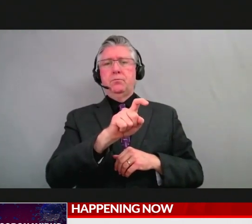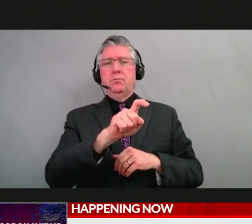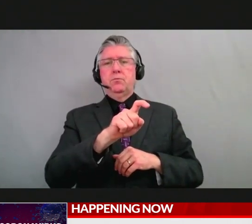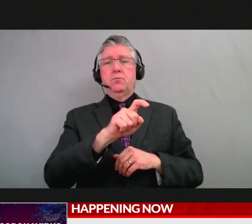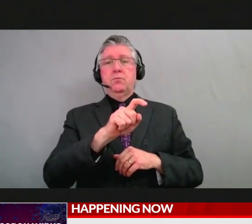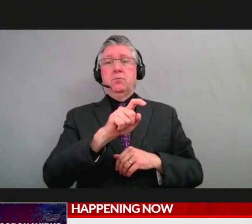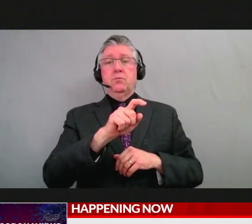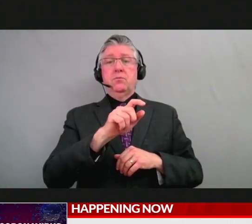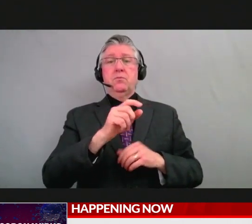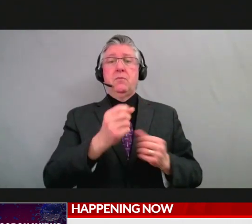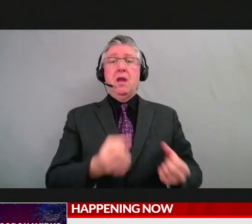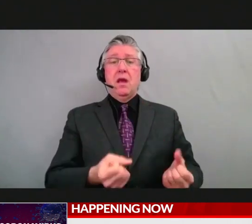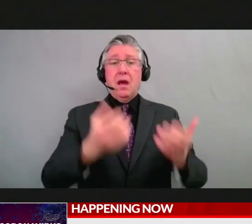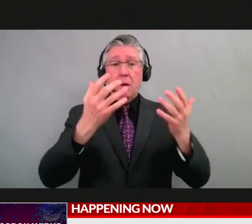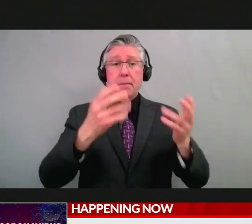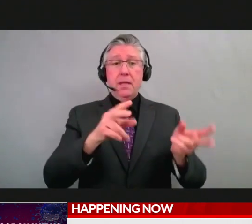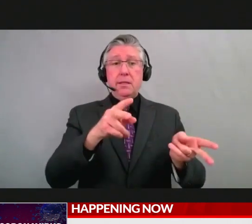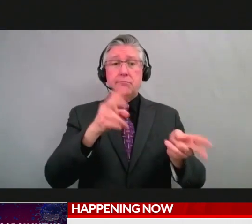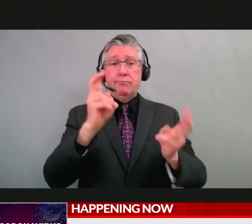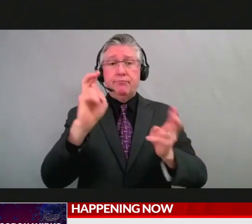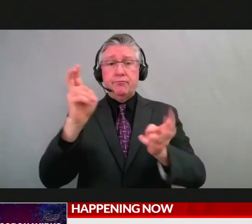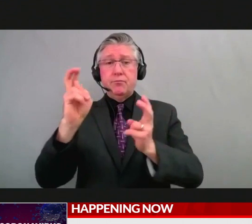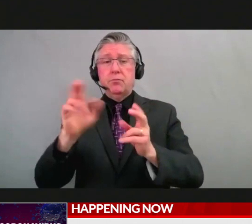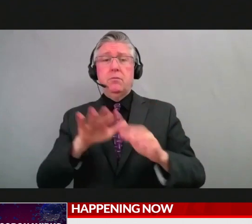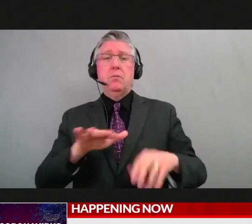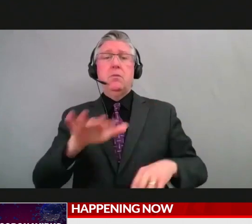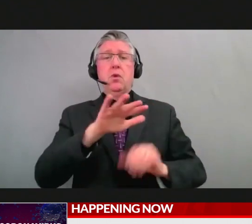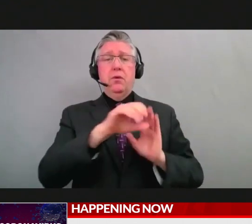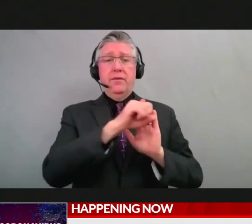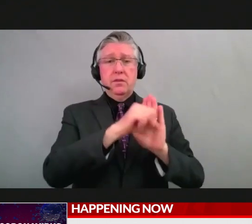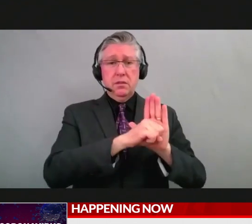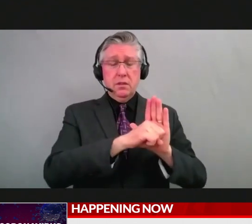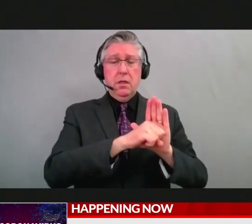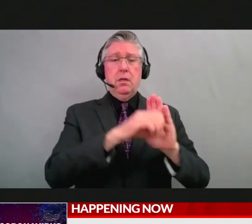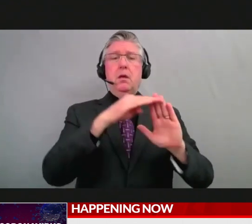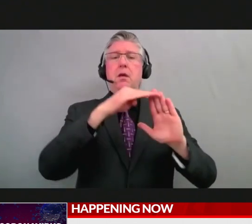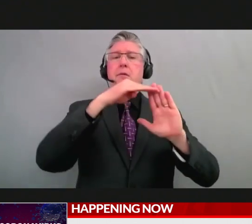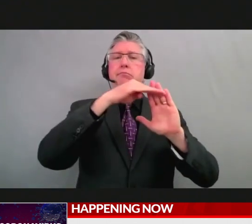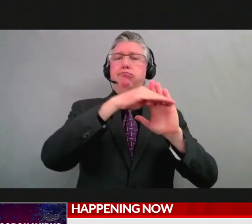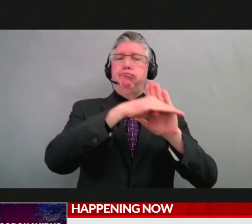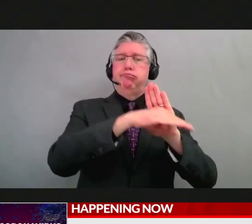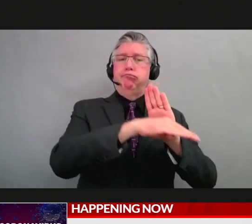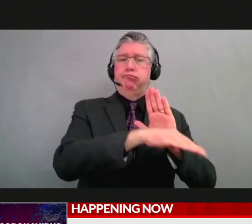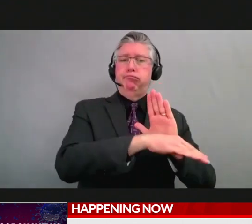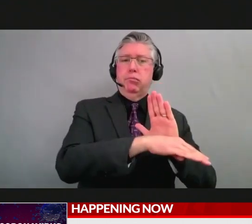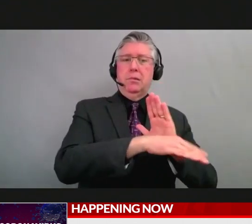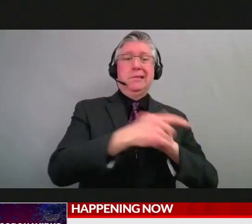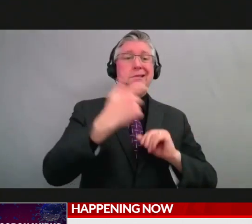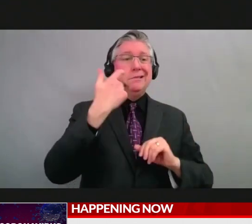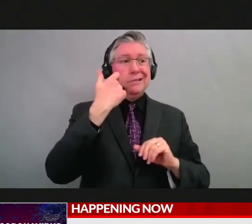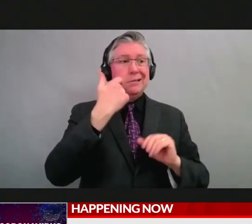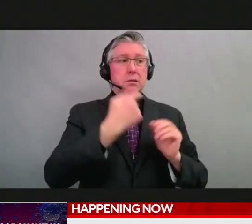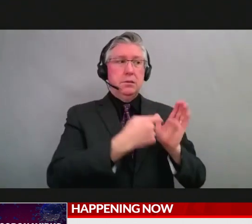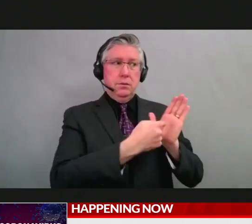in the rates of illness across our state. As we were talking about the modeling data before, we do believe that we are going to